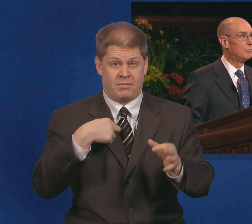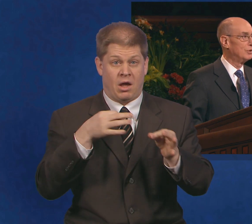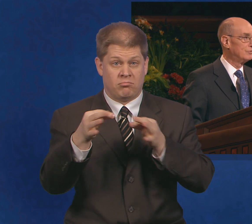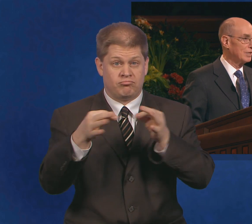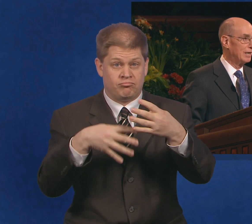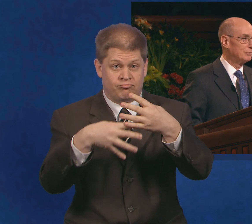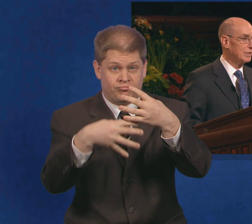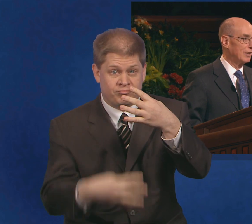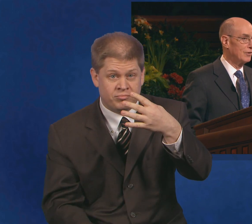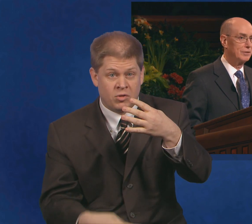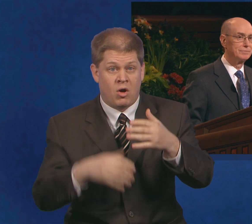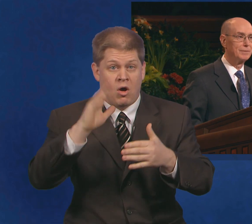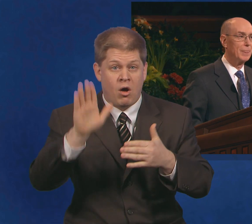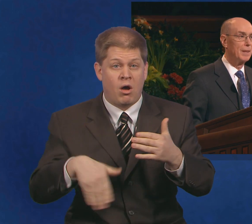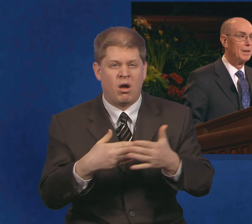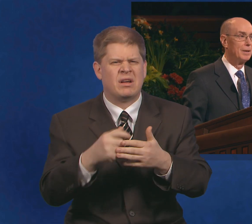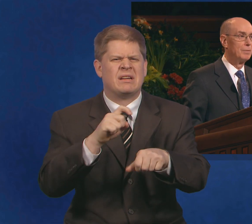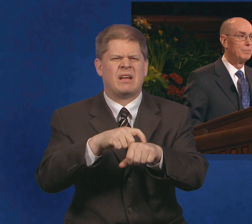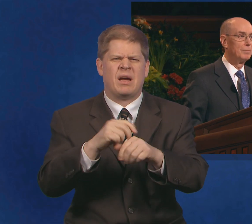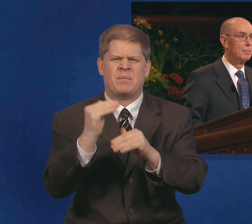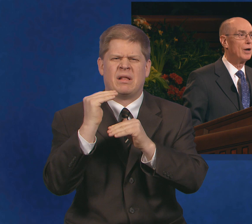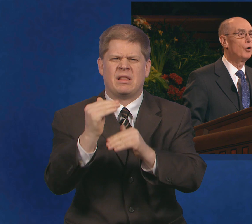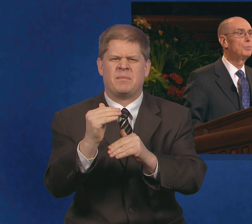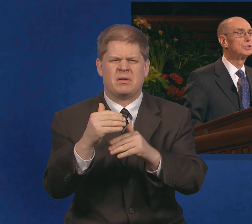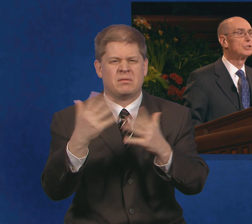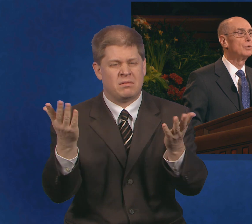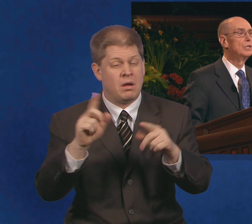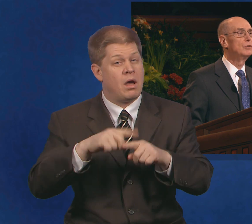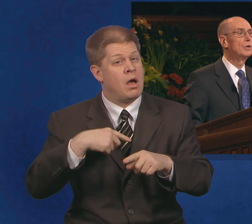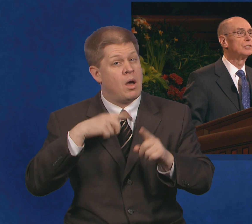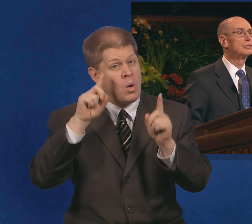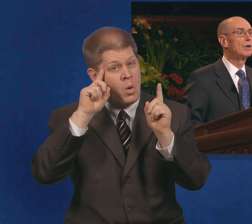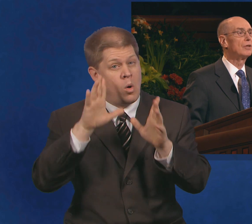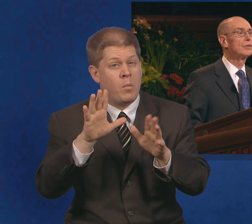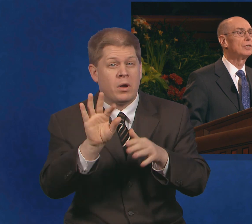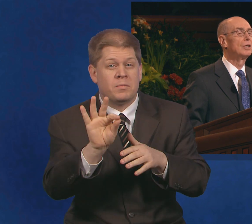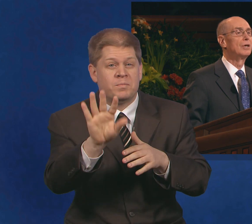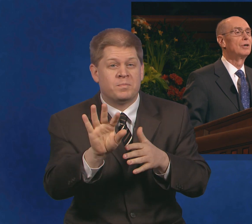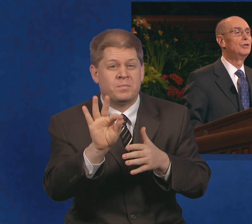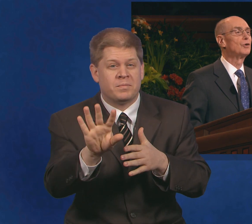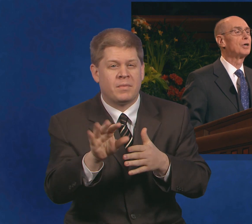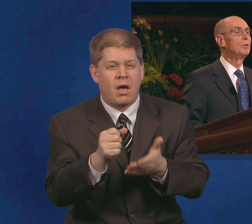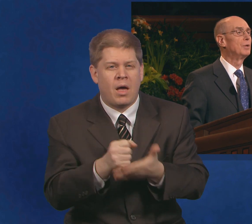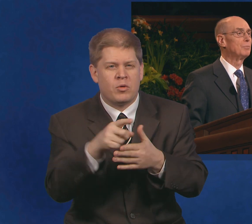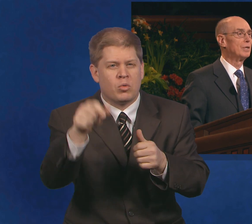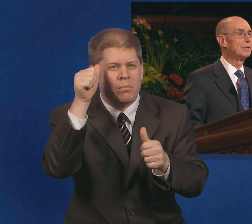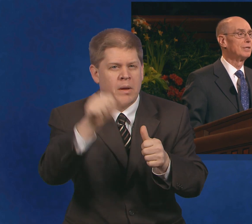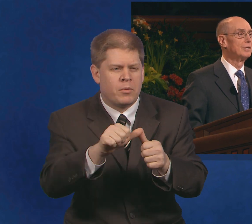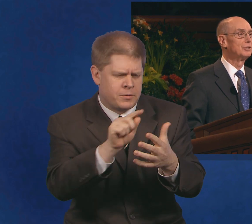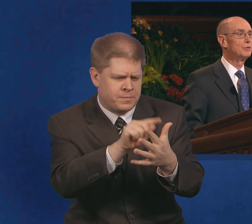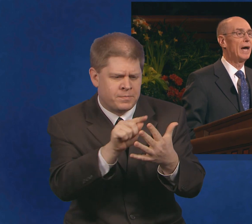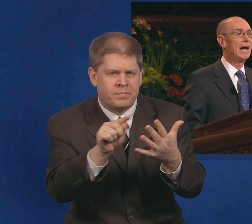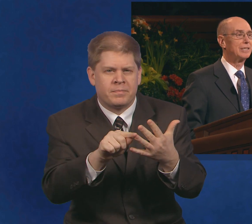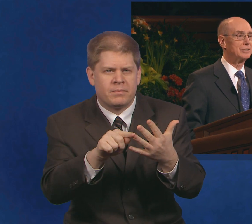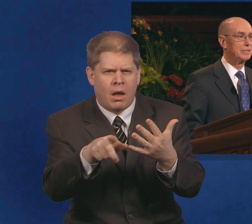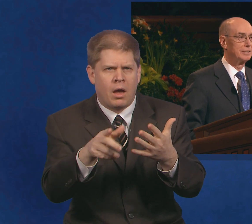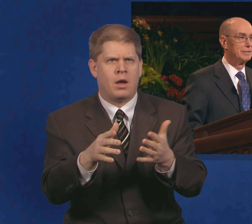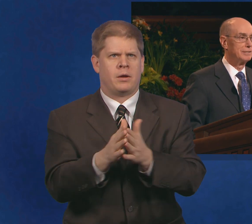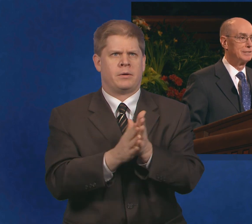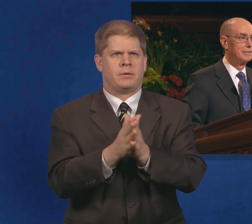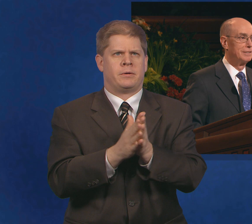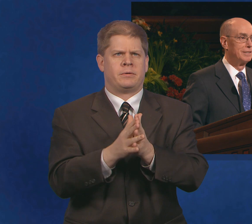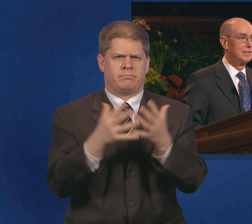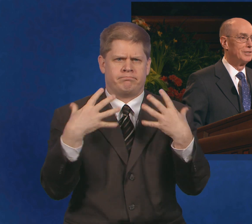in our brief time together, but my hope is to renew and strengthen your commitment to act.